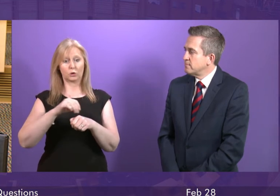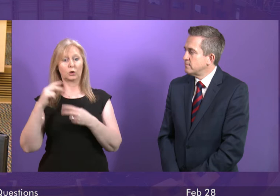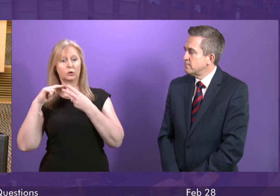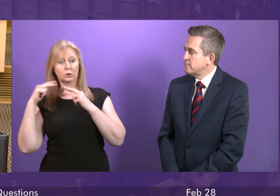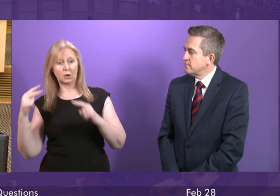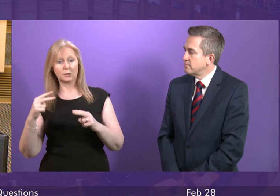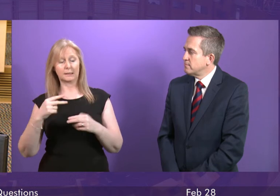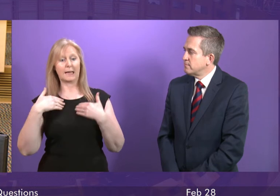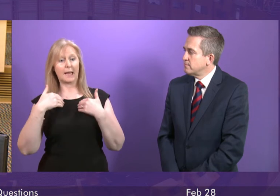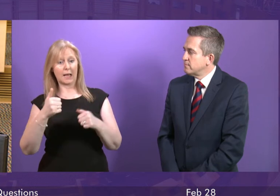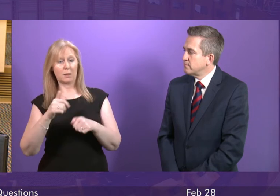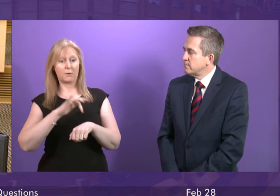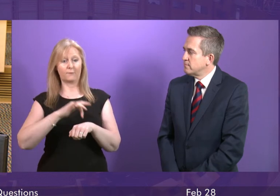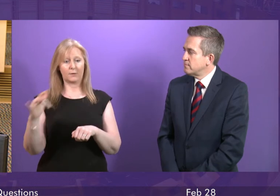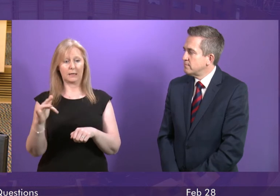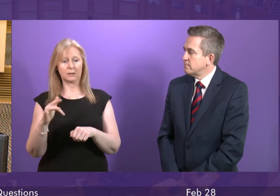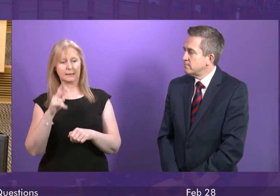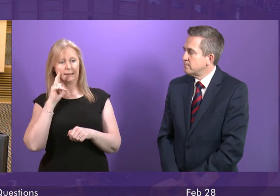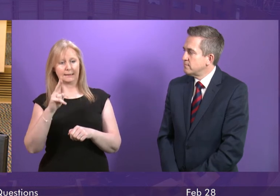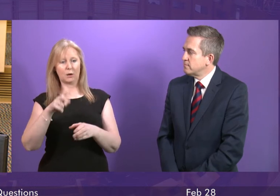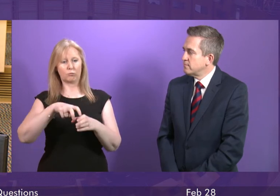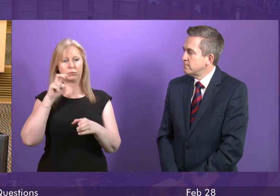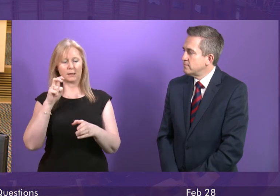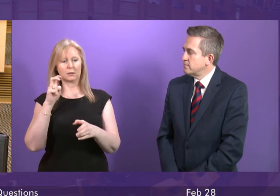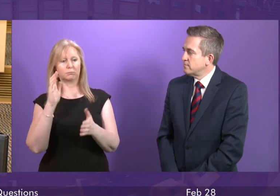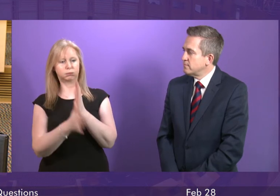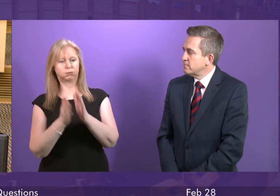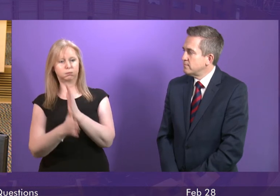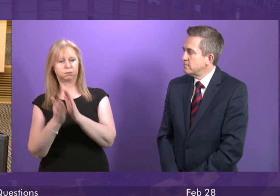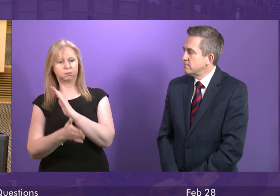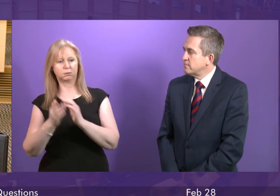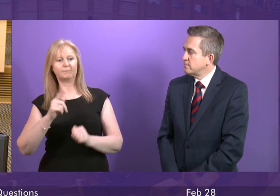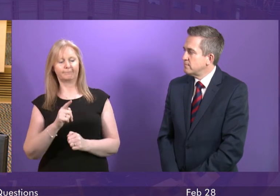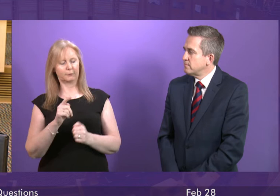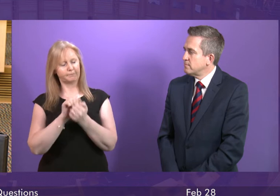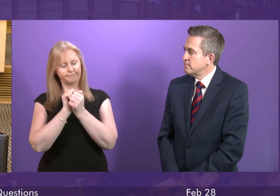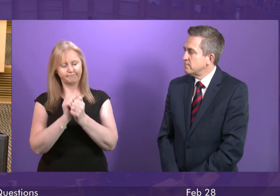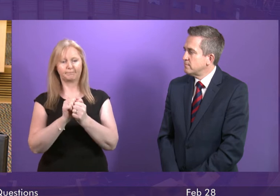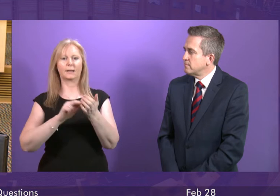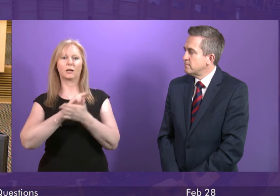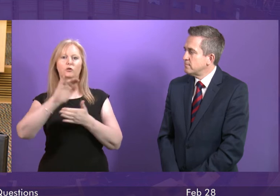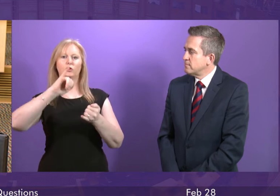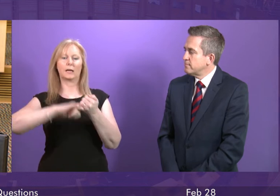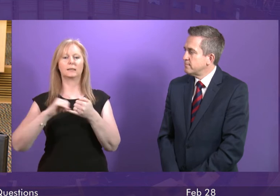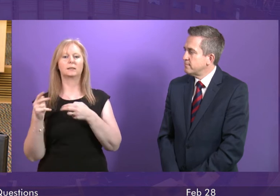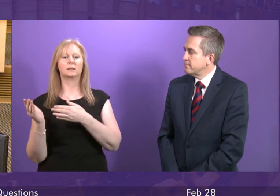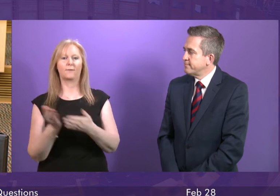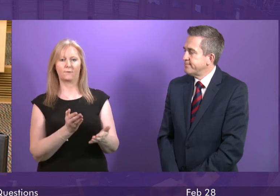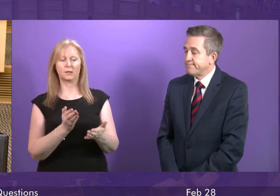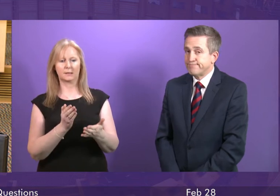from Scotland, we see the damage Brexit is already inflicting on our treasured National Health Service. The loss of thousands of